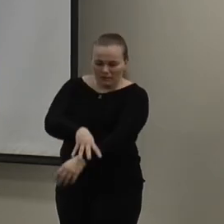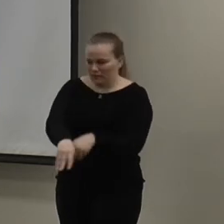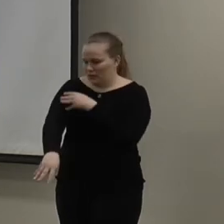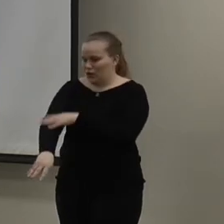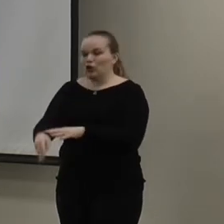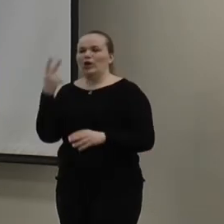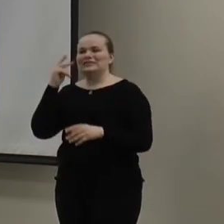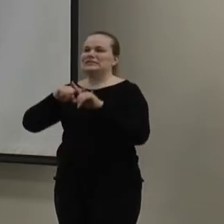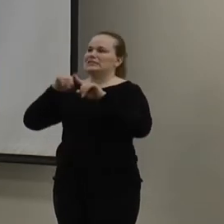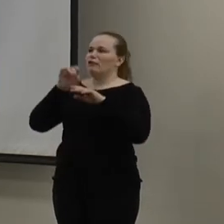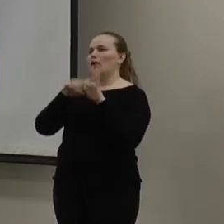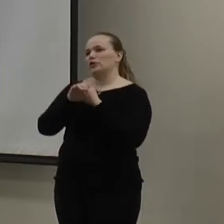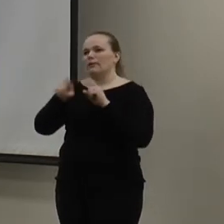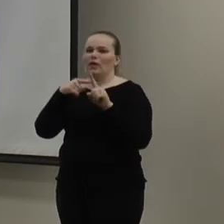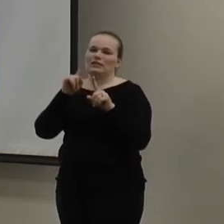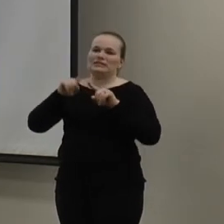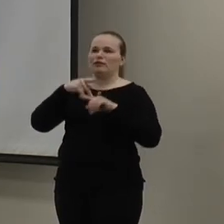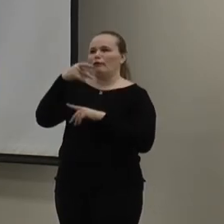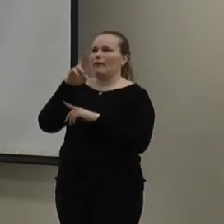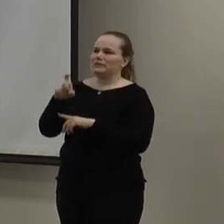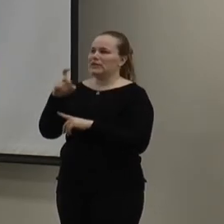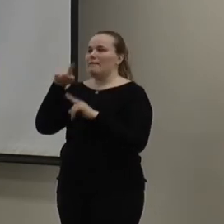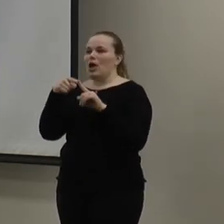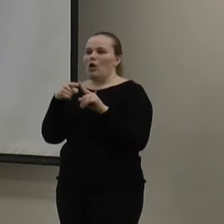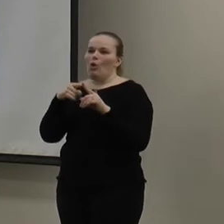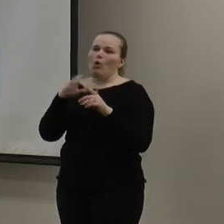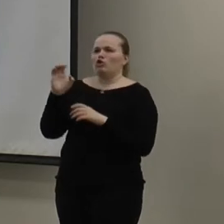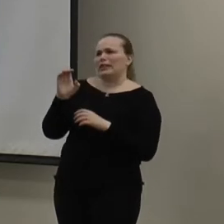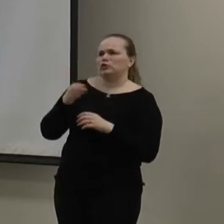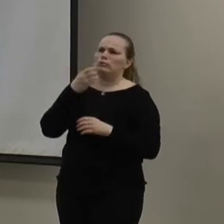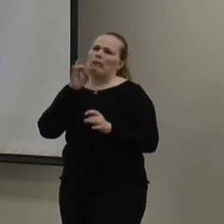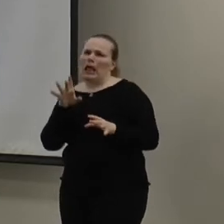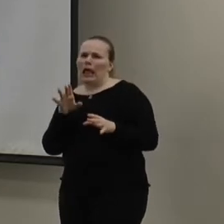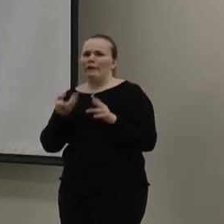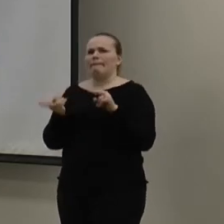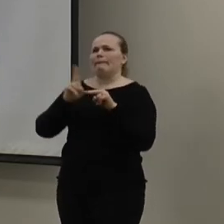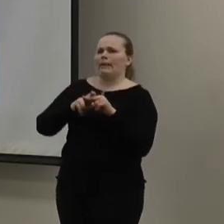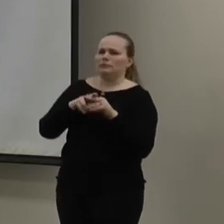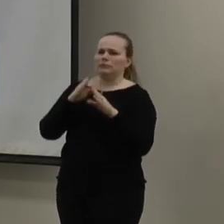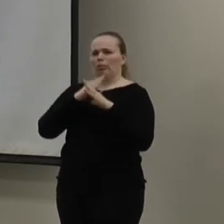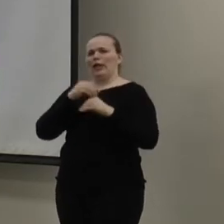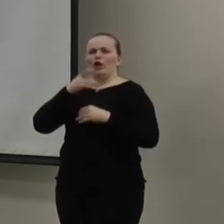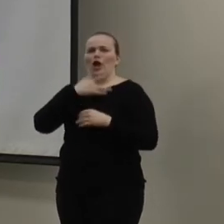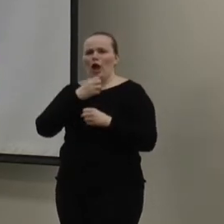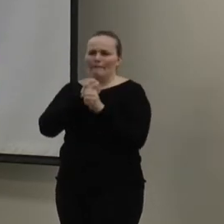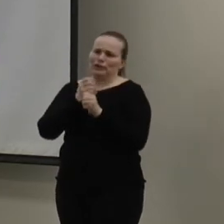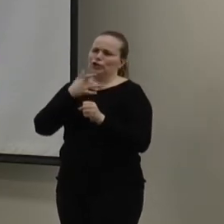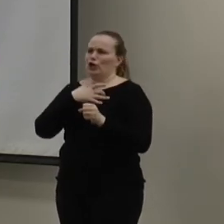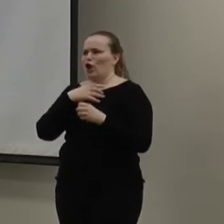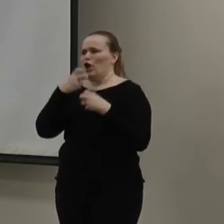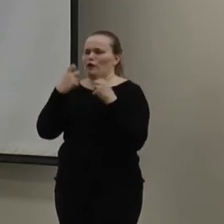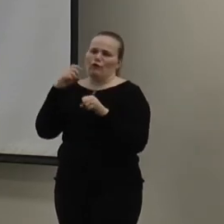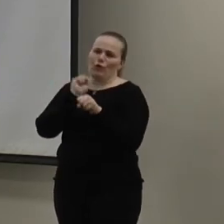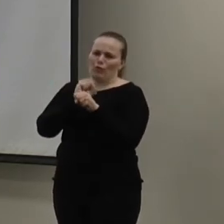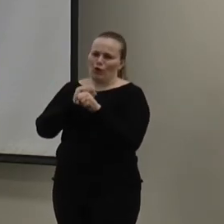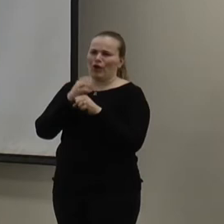how you see all these commercials for all these pharmaceuticals about cholesterol is bad. It builds up plaque in your heart. It makes it harder for your heart to